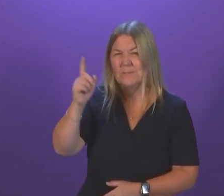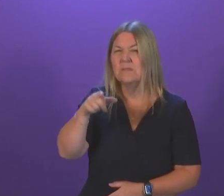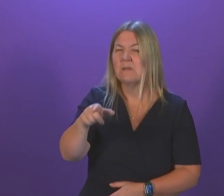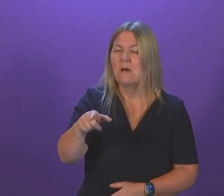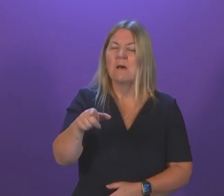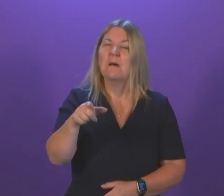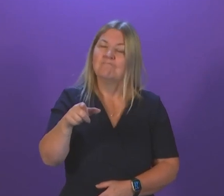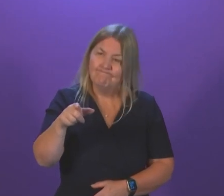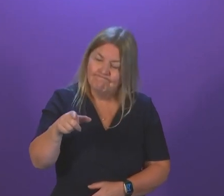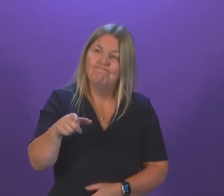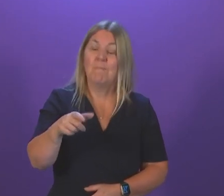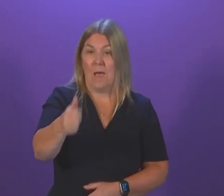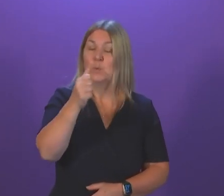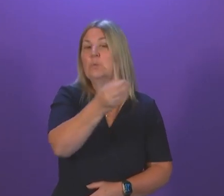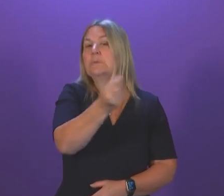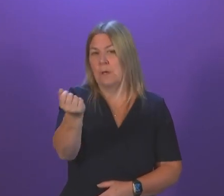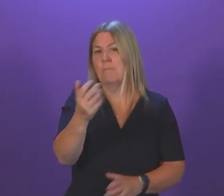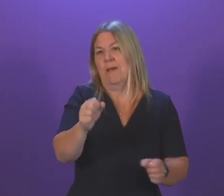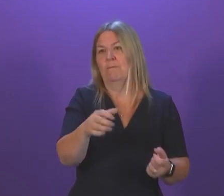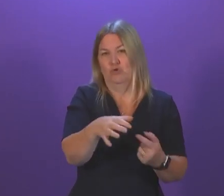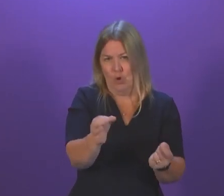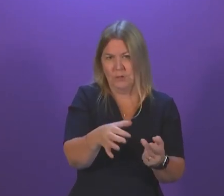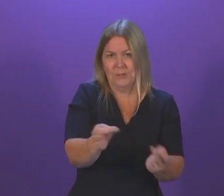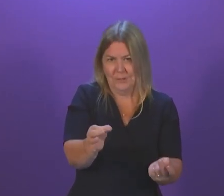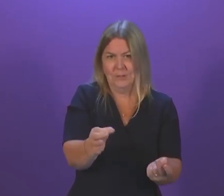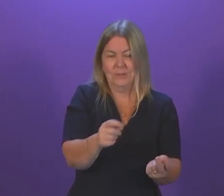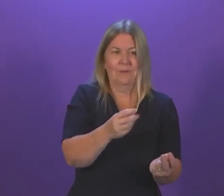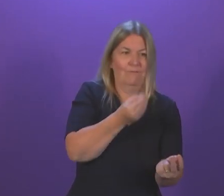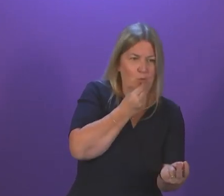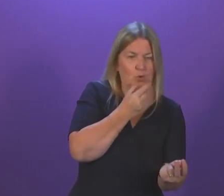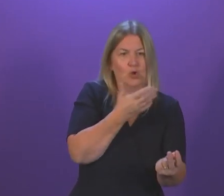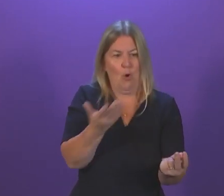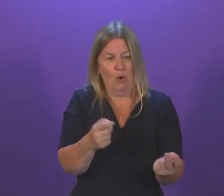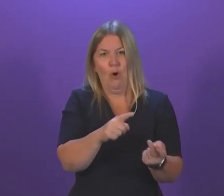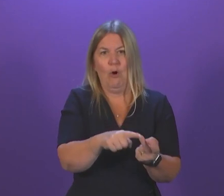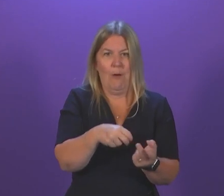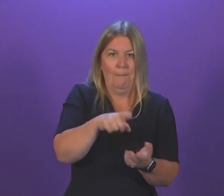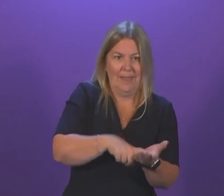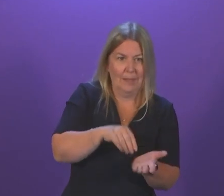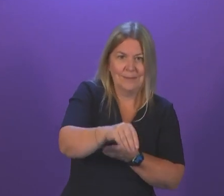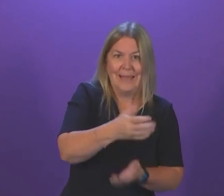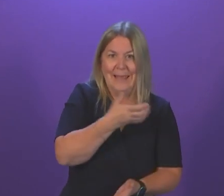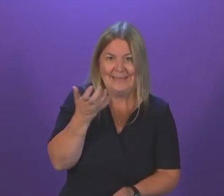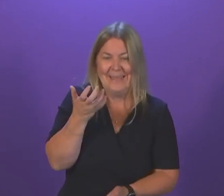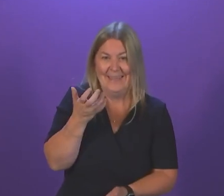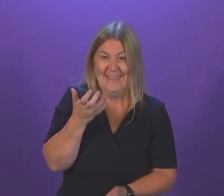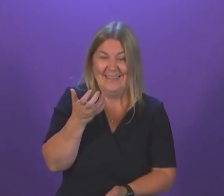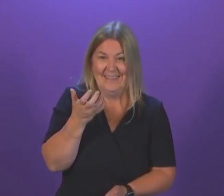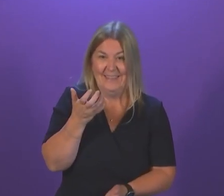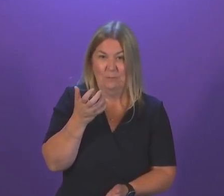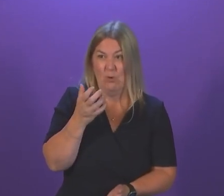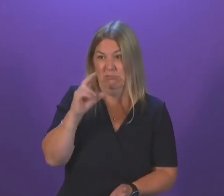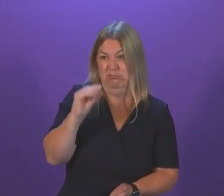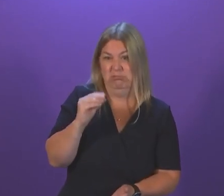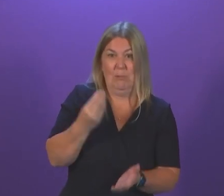Government to the effect that those choices will be avoided for everybody, but those are the assurances we will continue to press for. I do